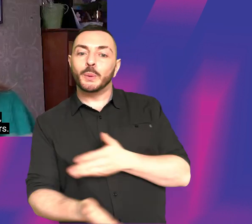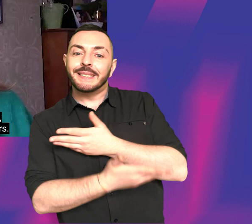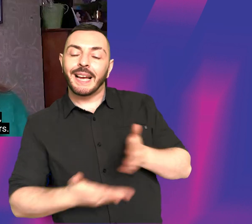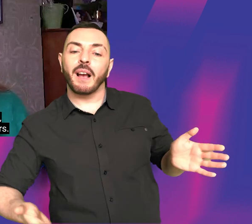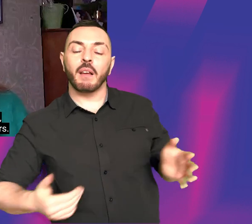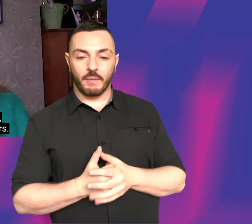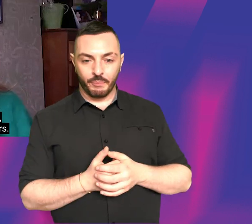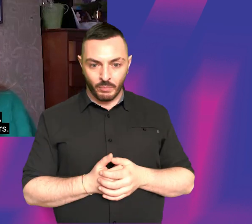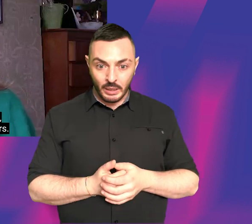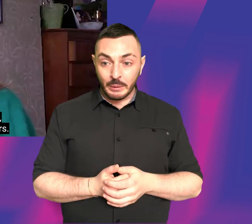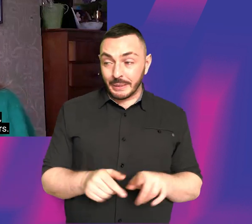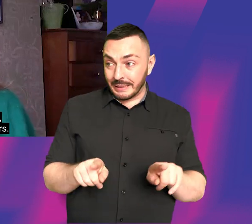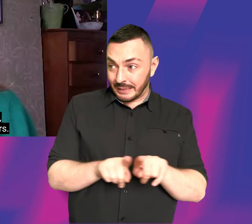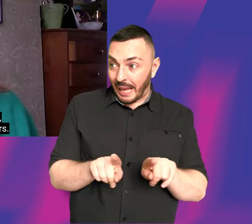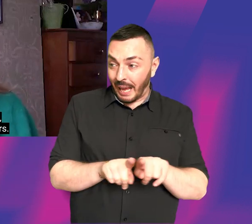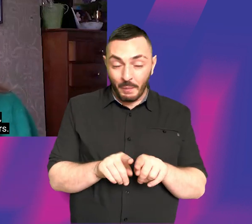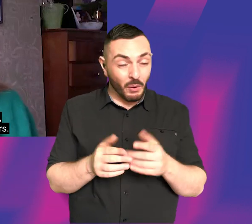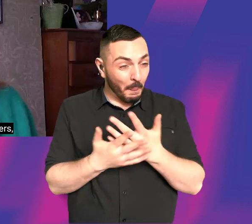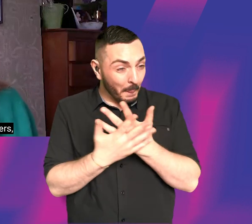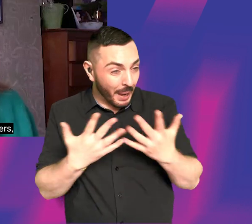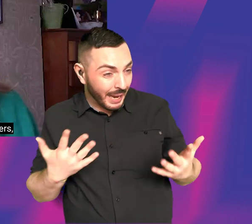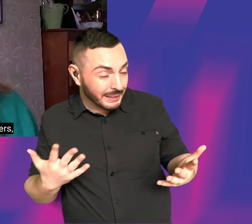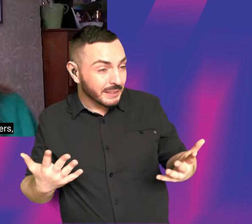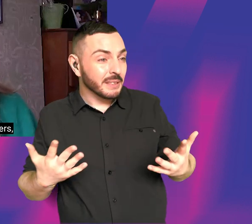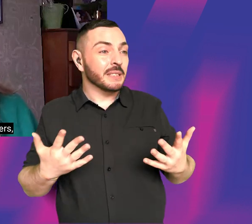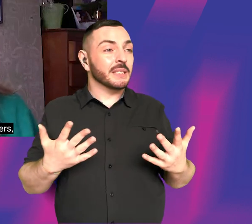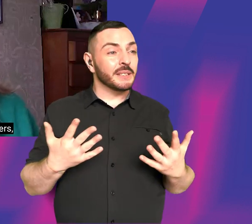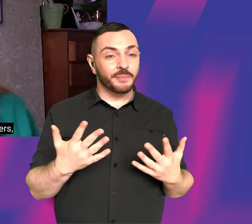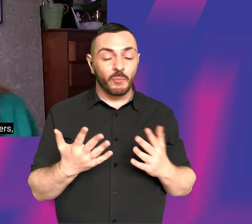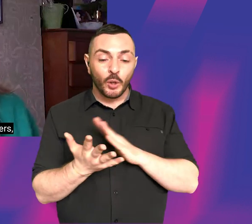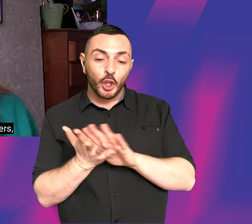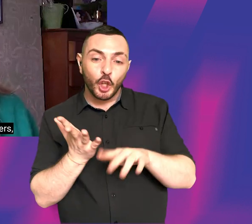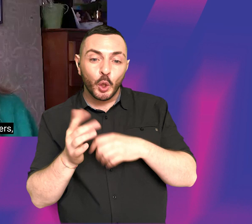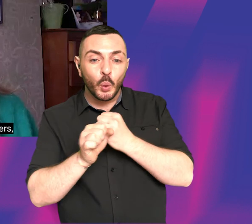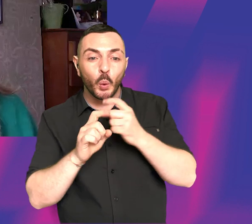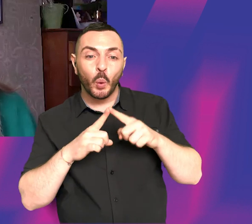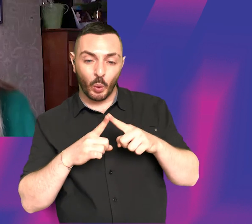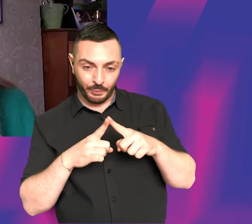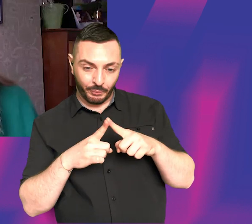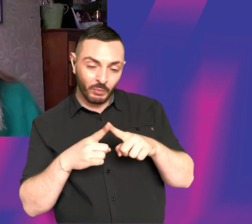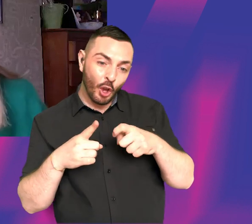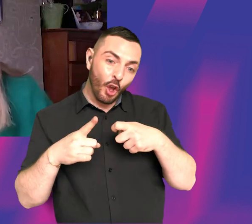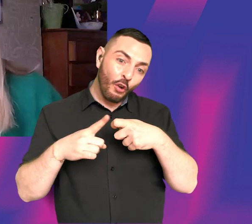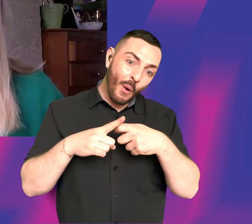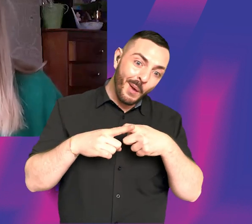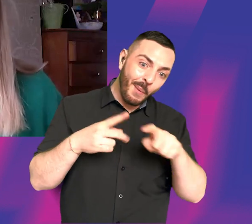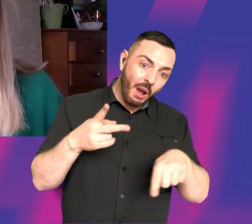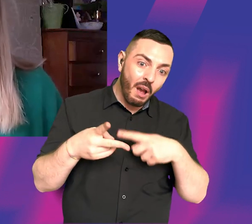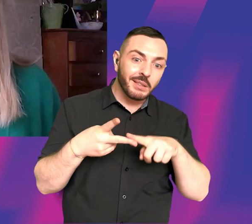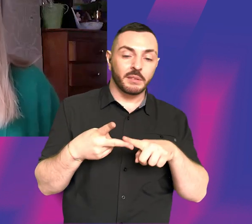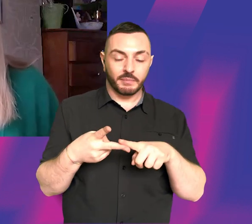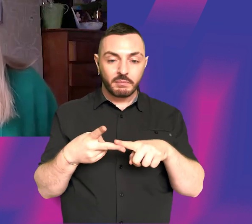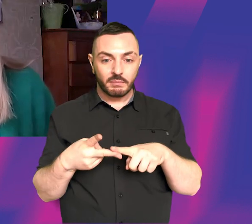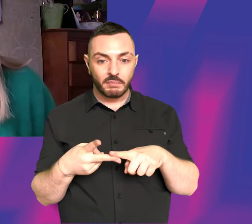you know, many great filmmakers. Kubrick is one of my favorite filmmakers. Cronenberg is one of my favorite